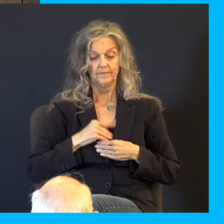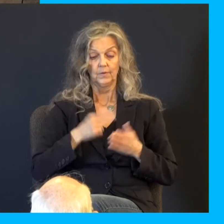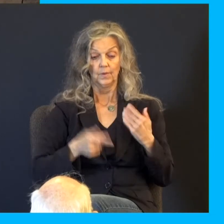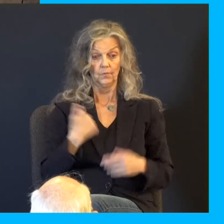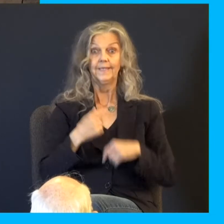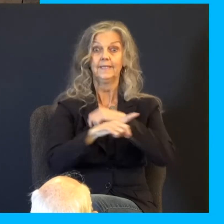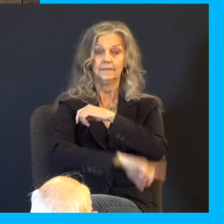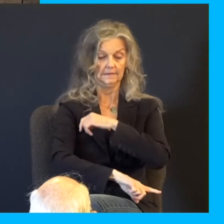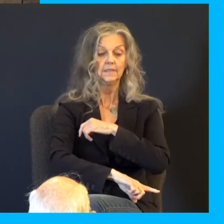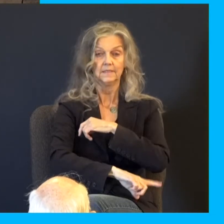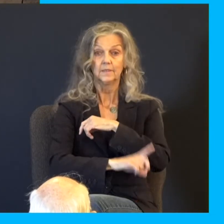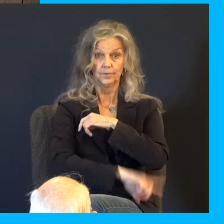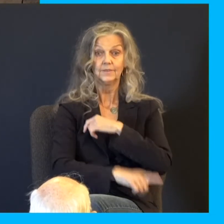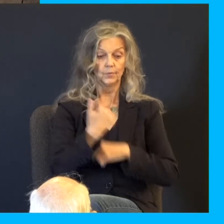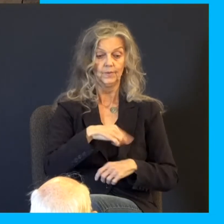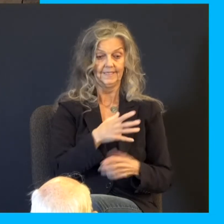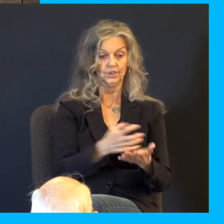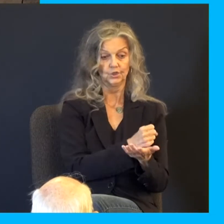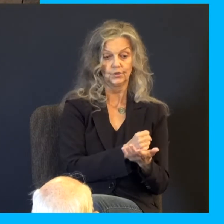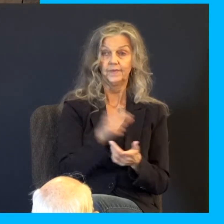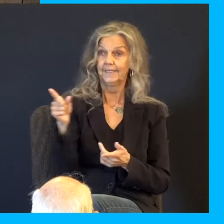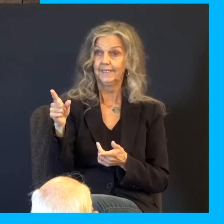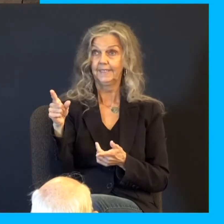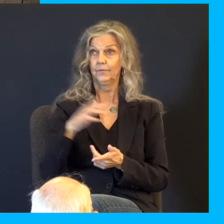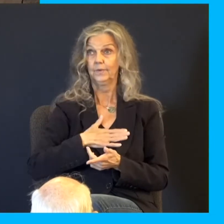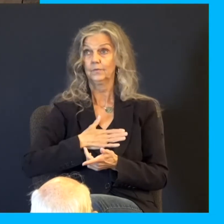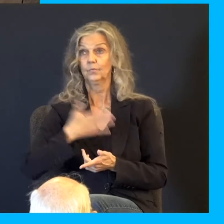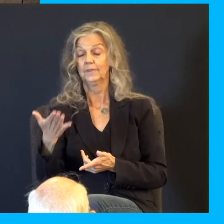He was the one willing to surrender himself to pull us out of slavery to sin.